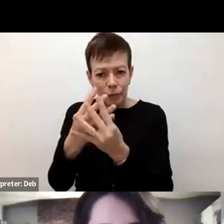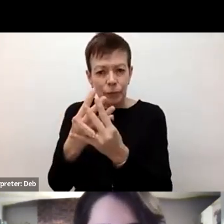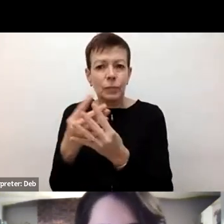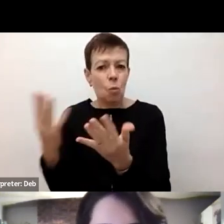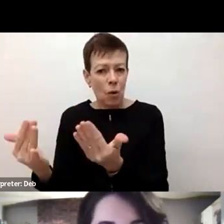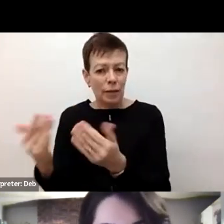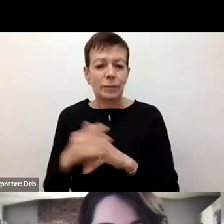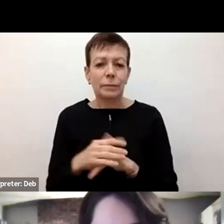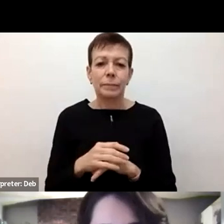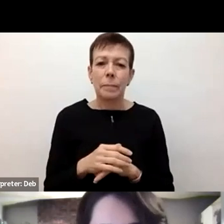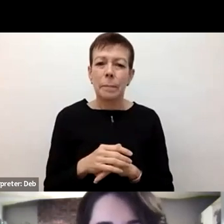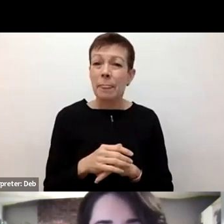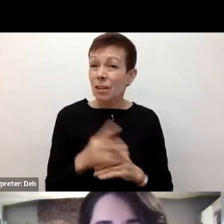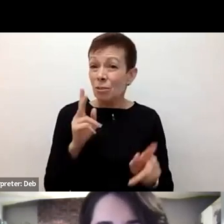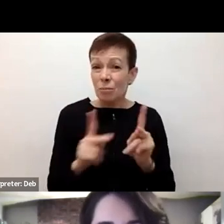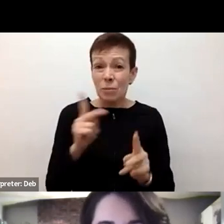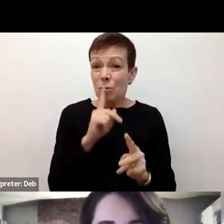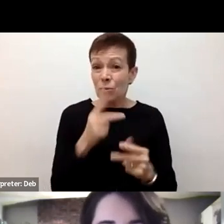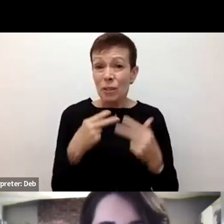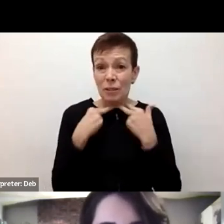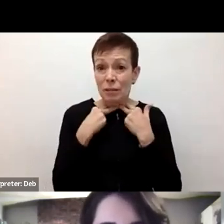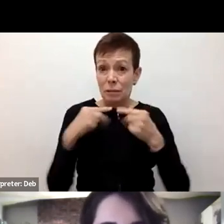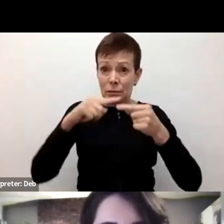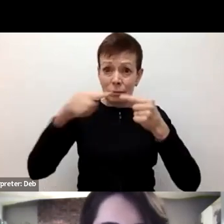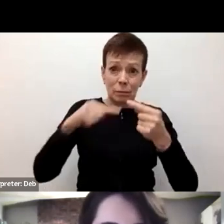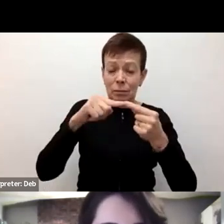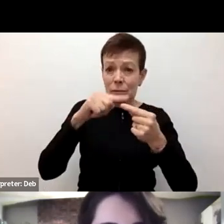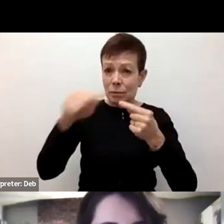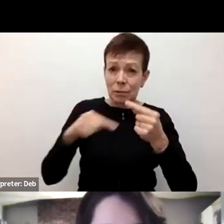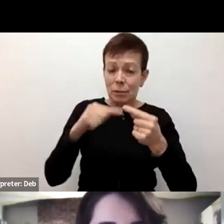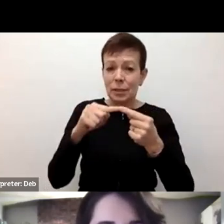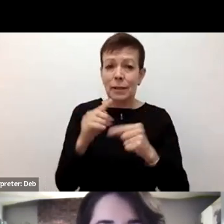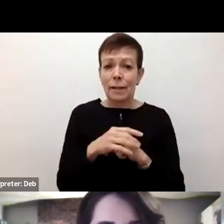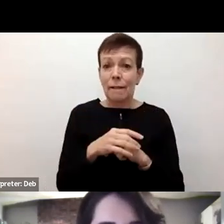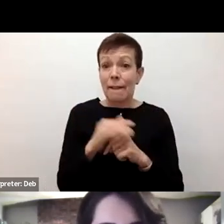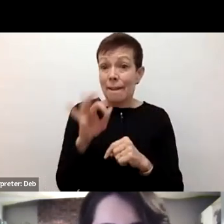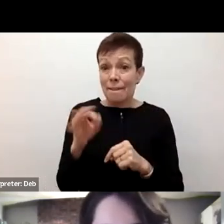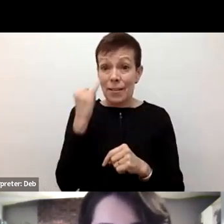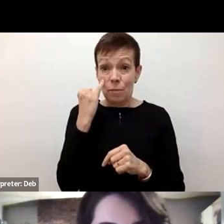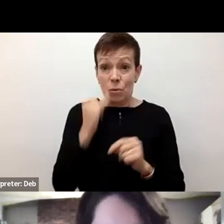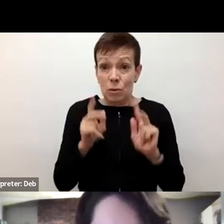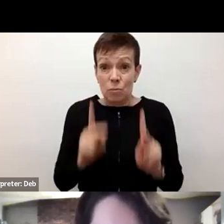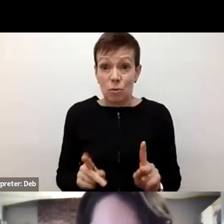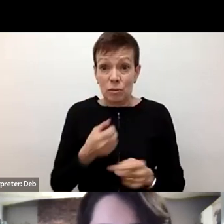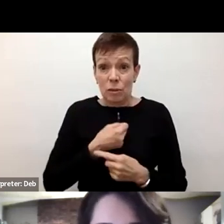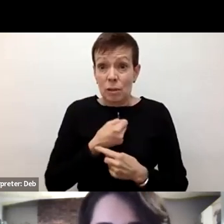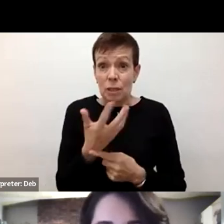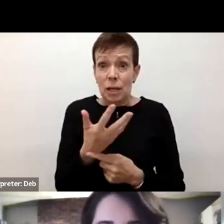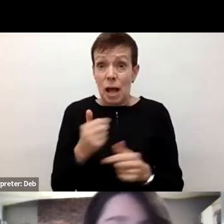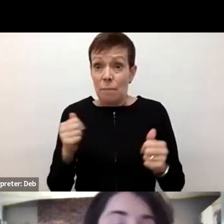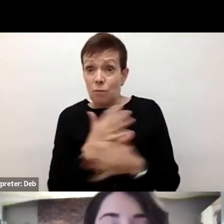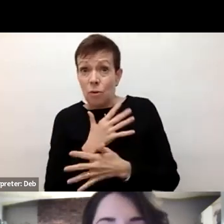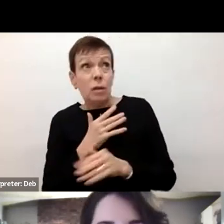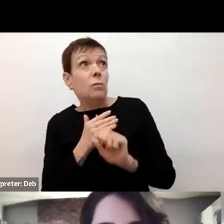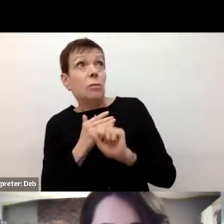people are put into these catch 22 situations where, you know, if they're honest and, and express their fears,